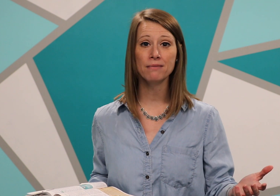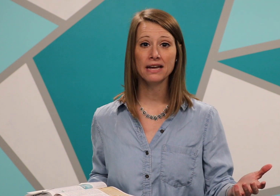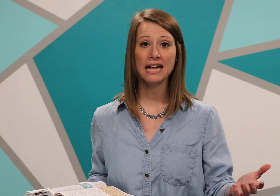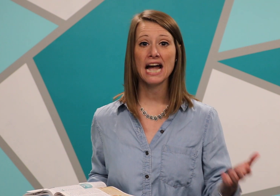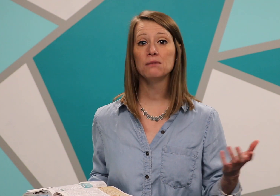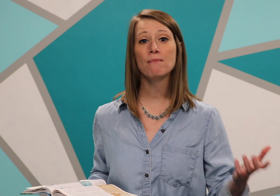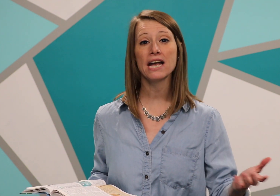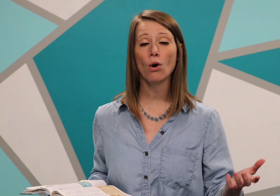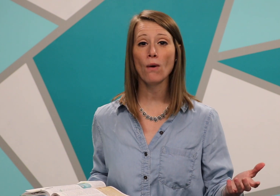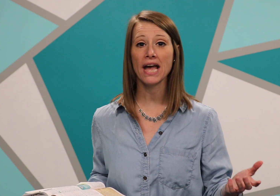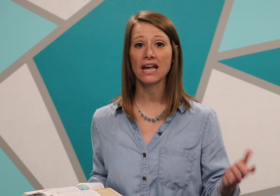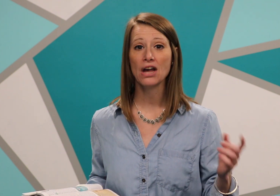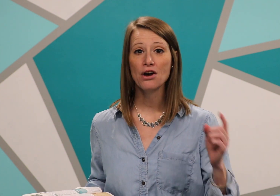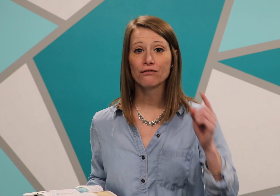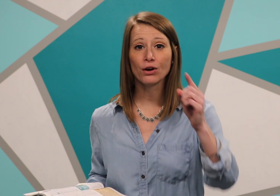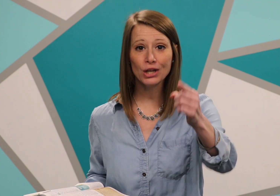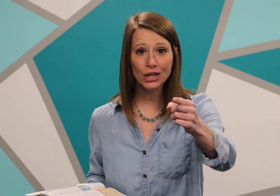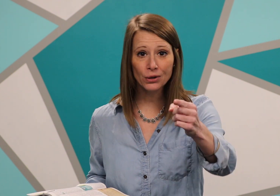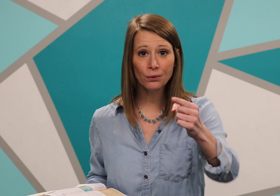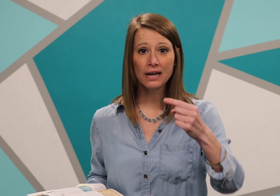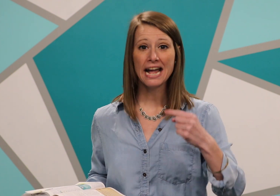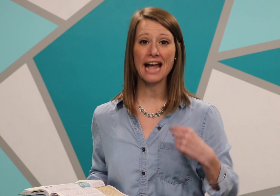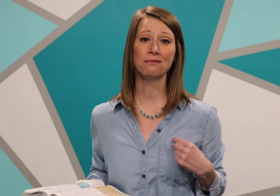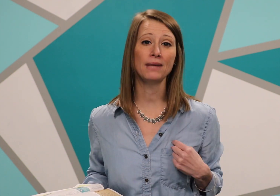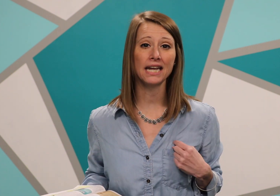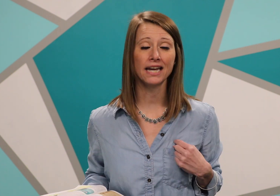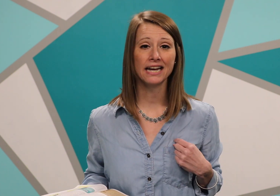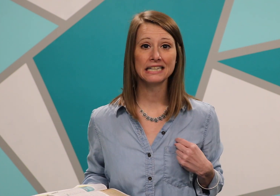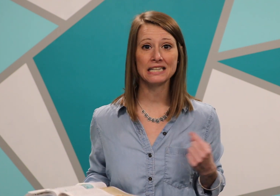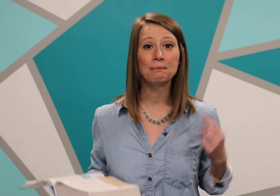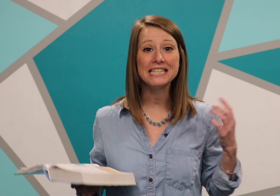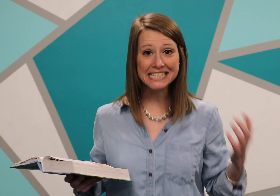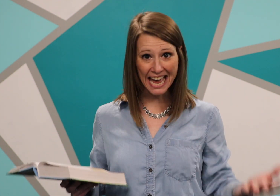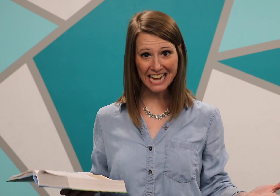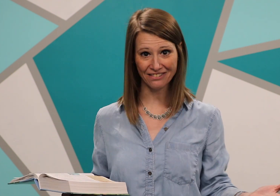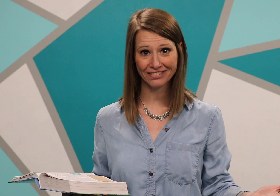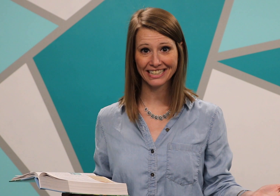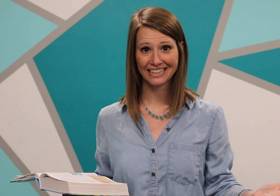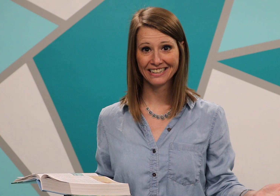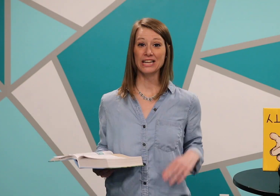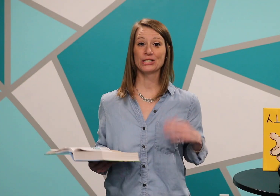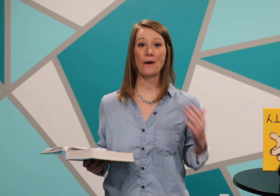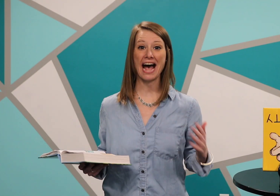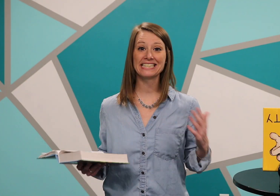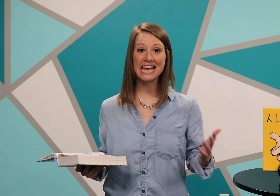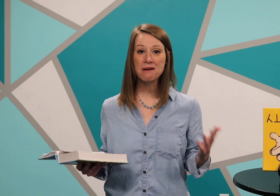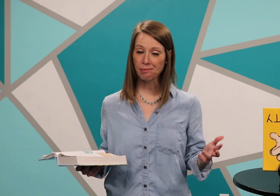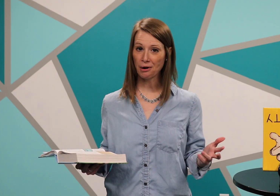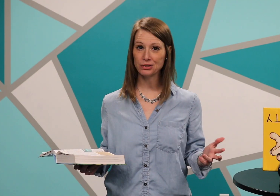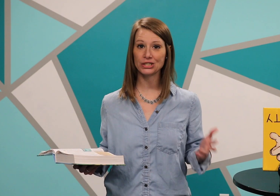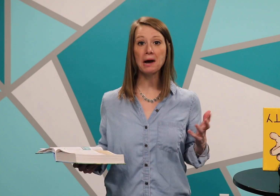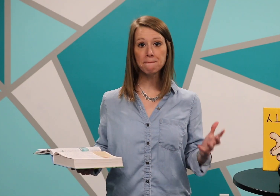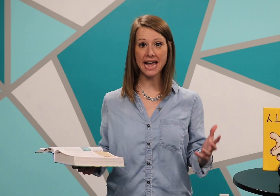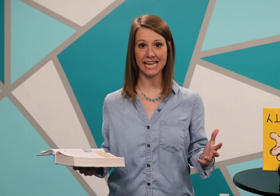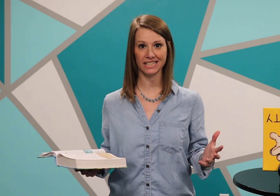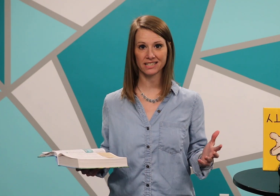and make a way for you and me to be saved. So as they approached Emmaus,